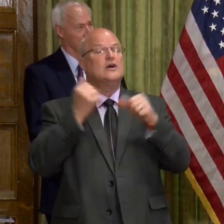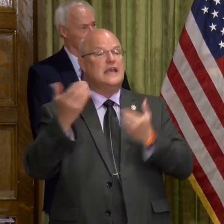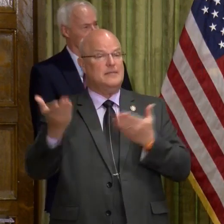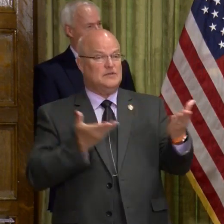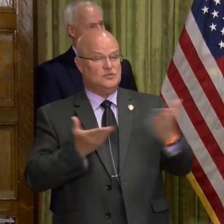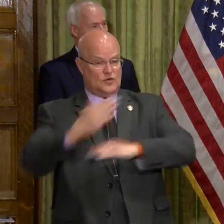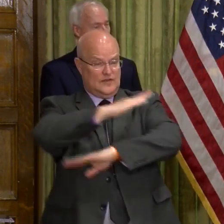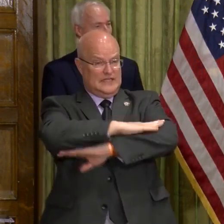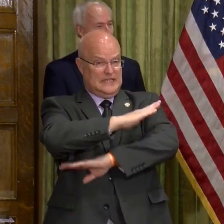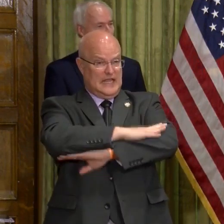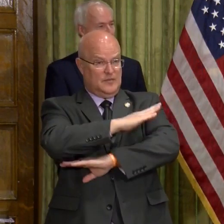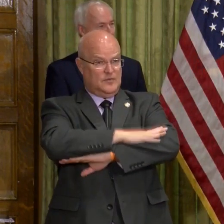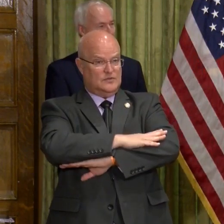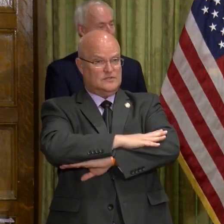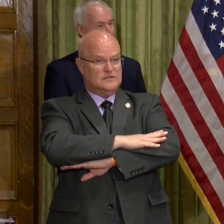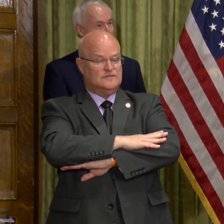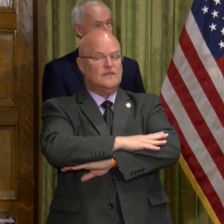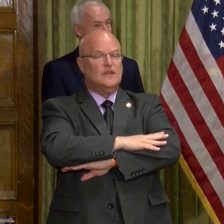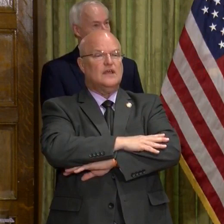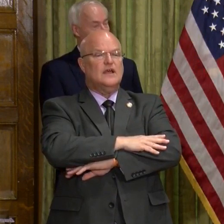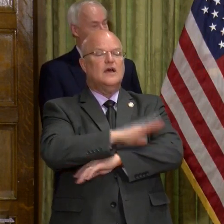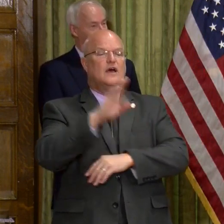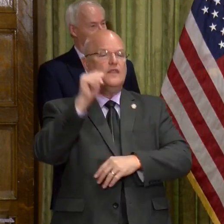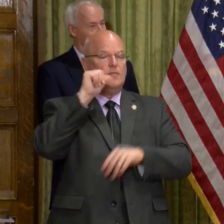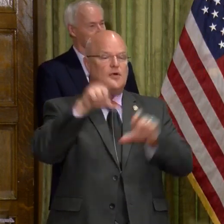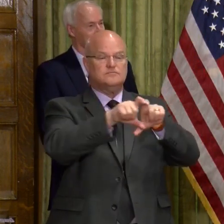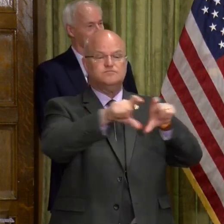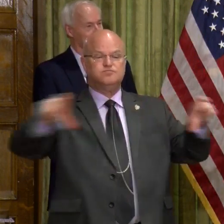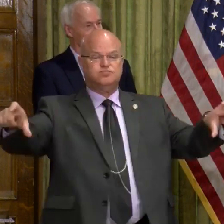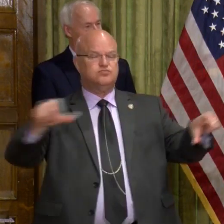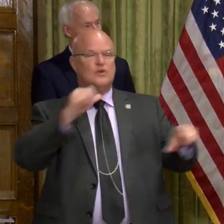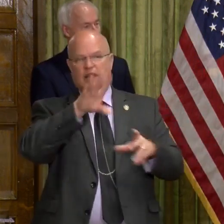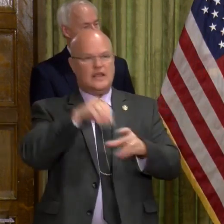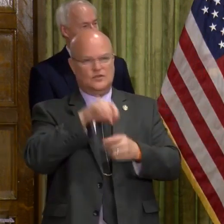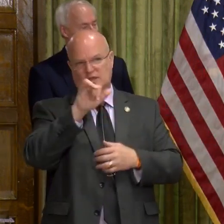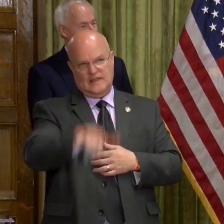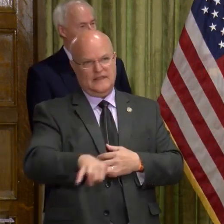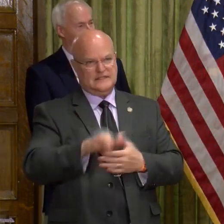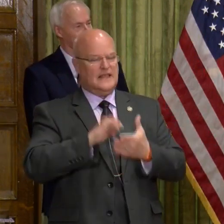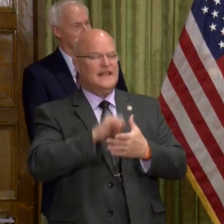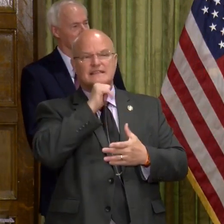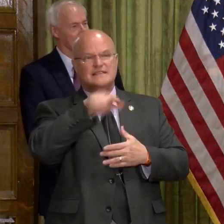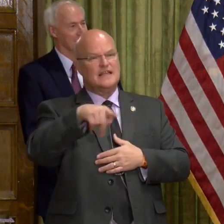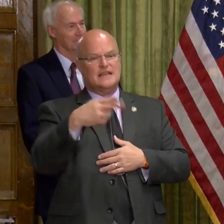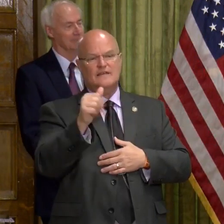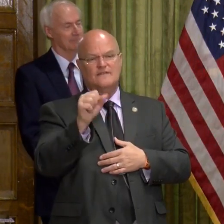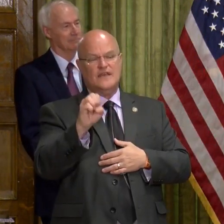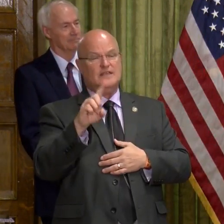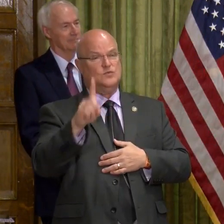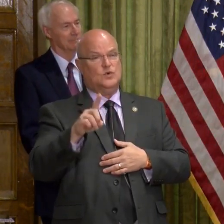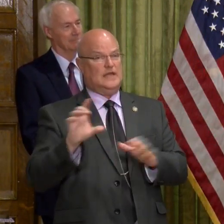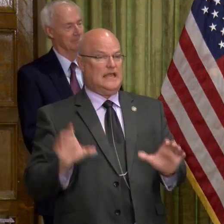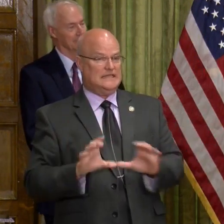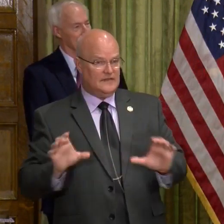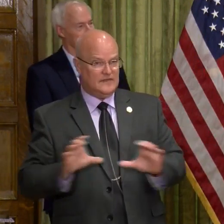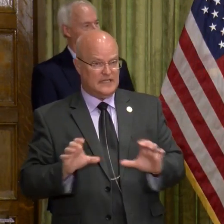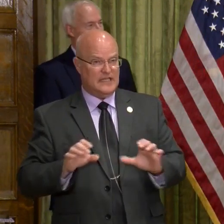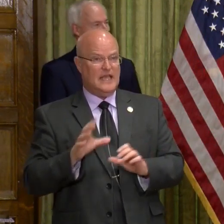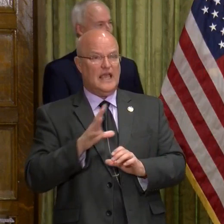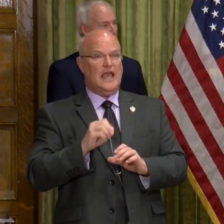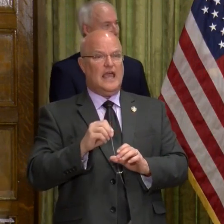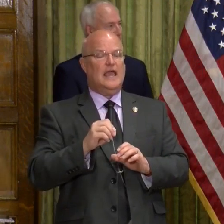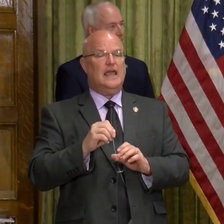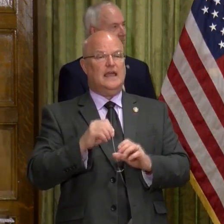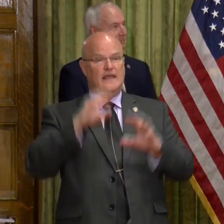served at the tables. Freestanding bars are not included in this. That's not a phase one activity in the